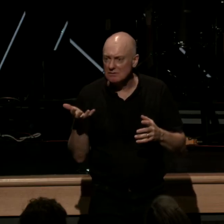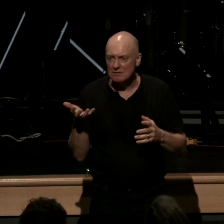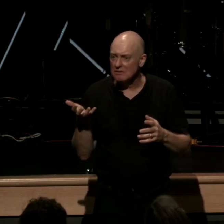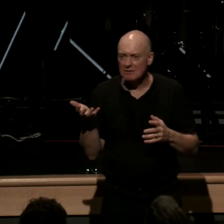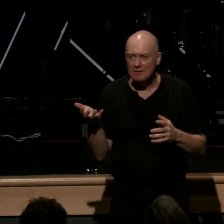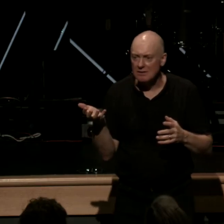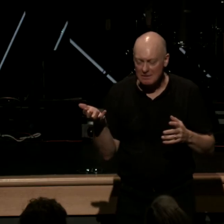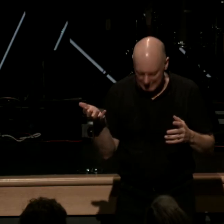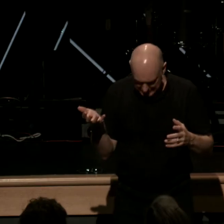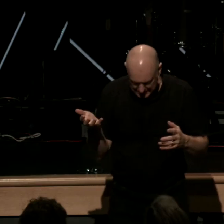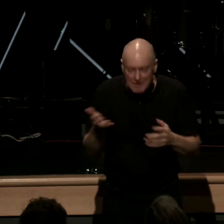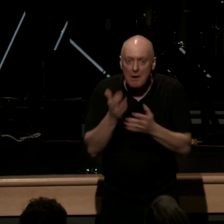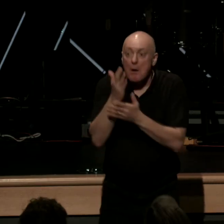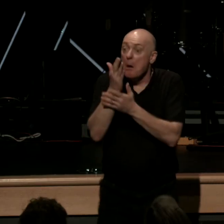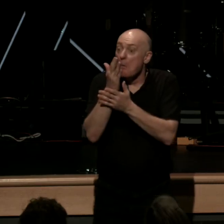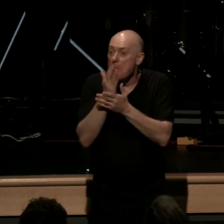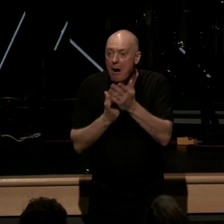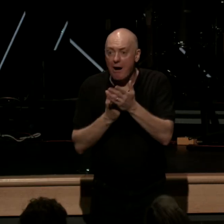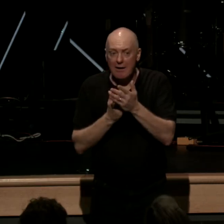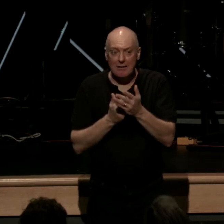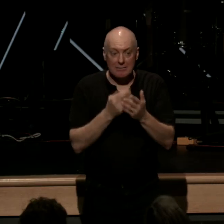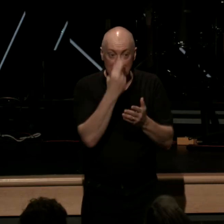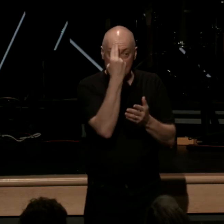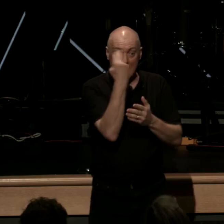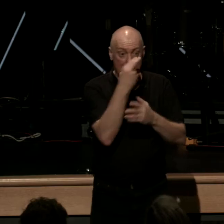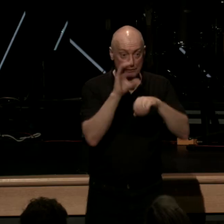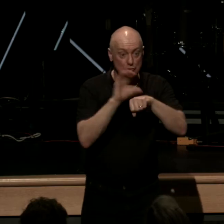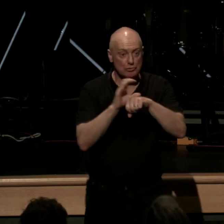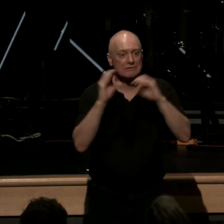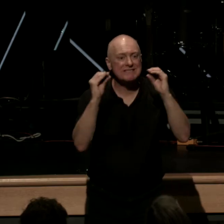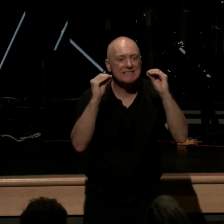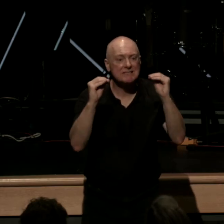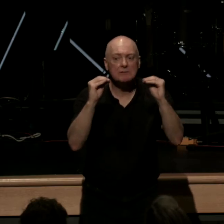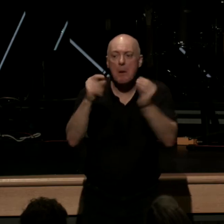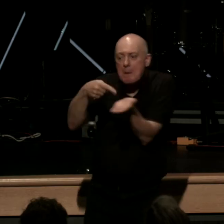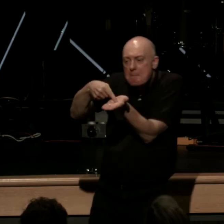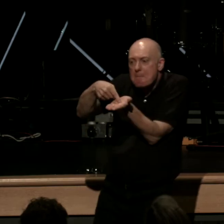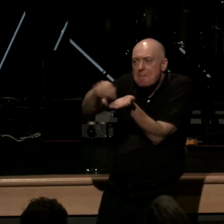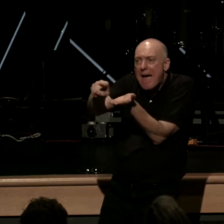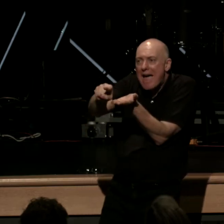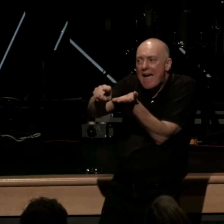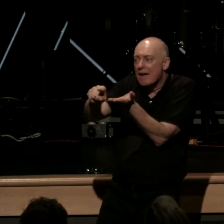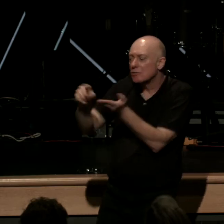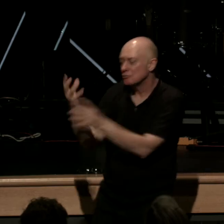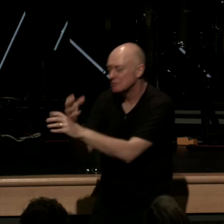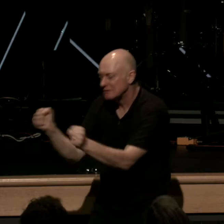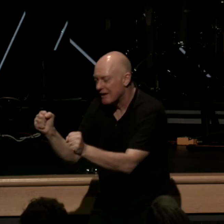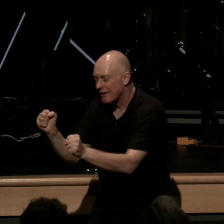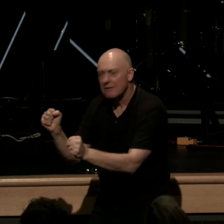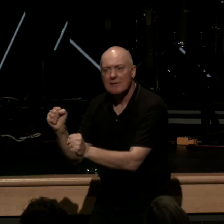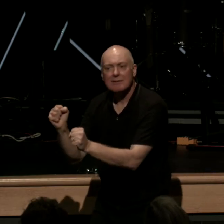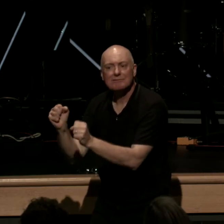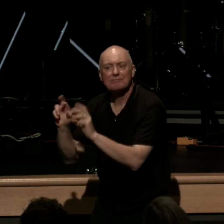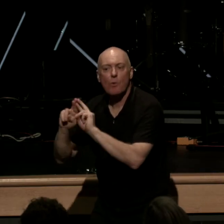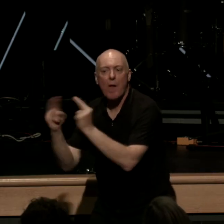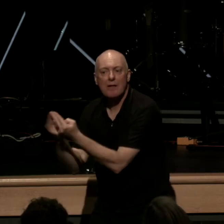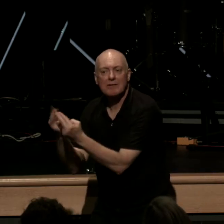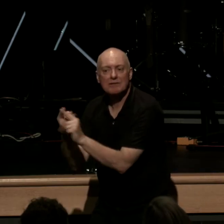and part of this madness within the Roman church were the teaching of indulgences and relics okay for example